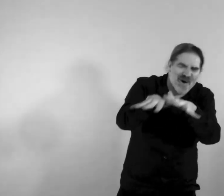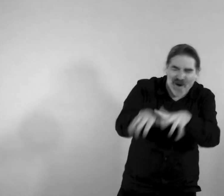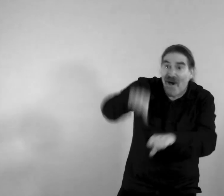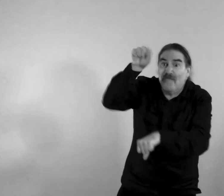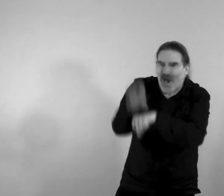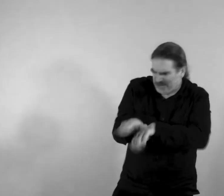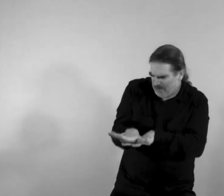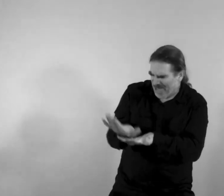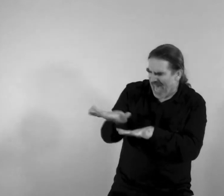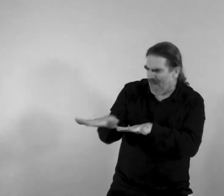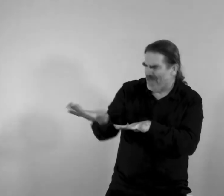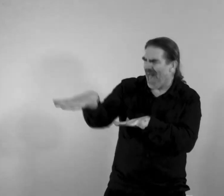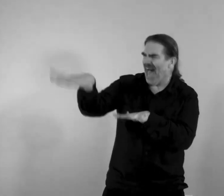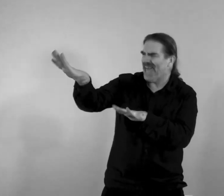erodes a mountain